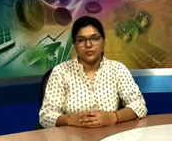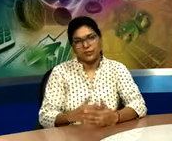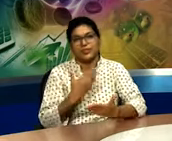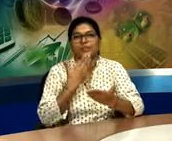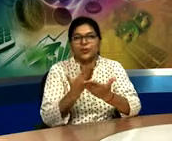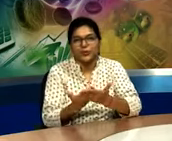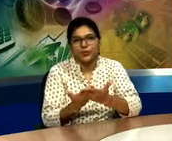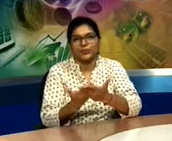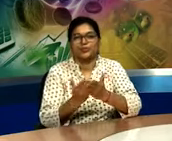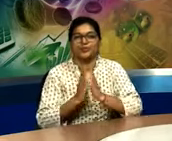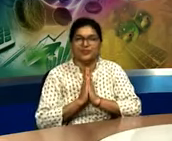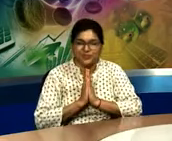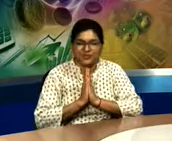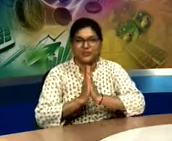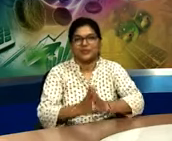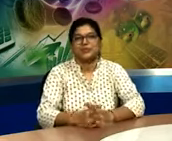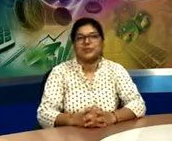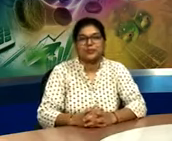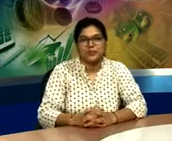thank you thank namaskar